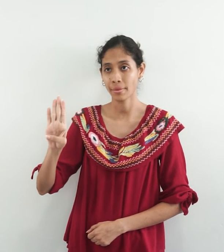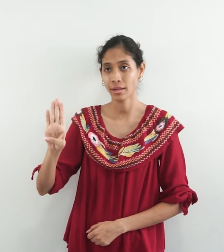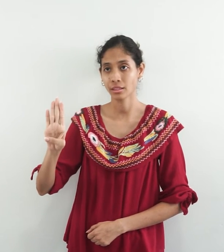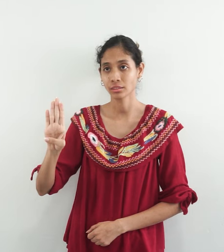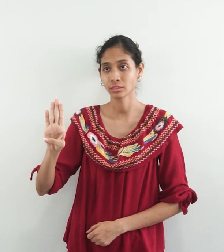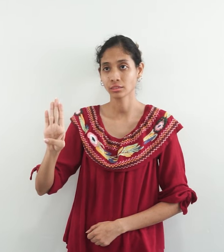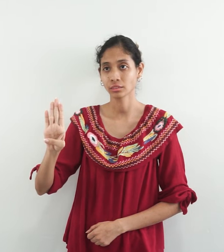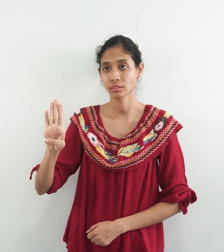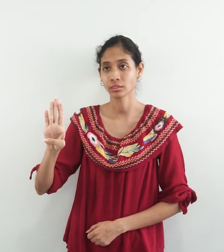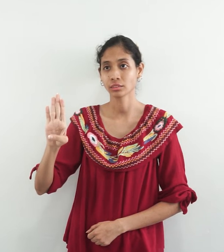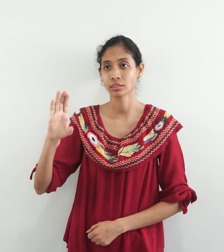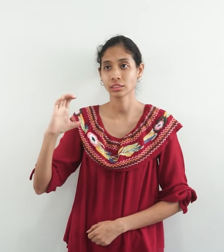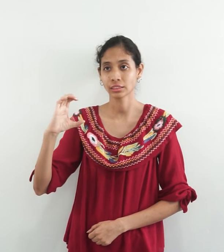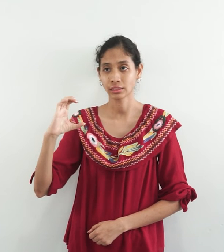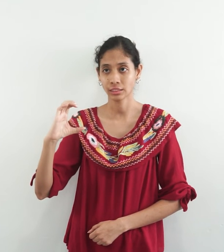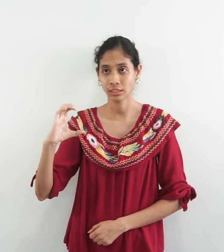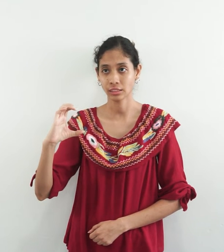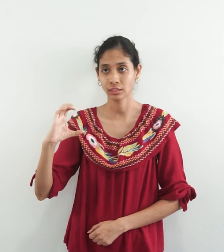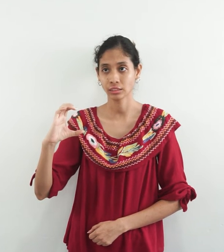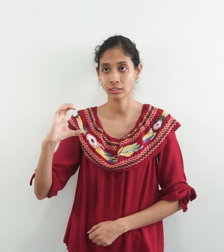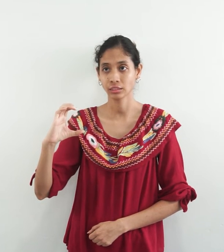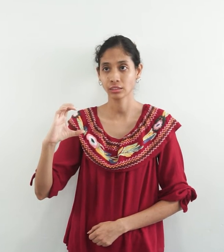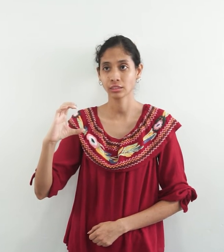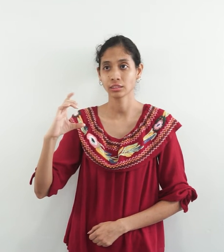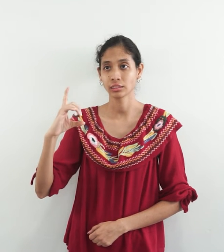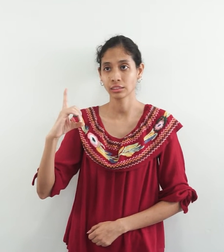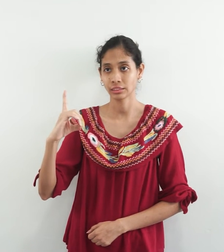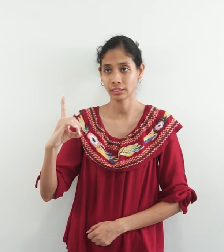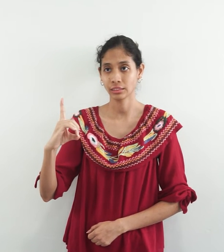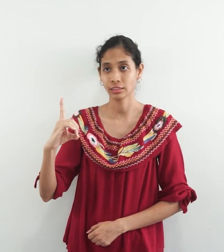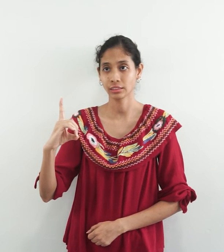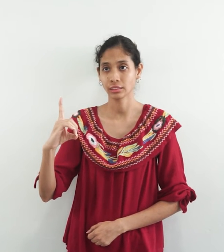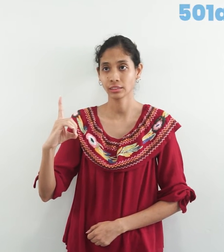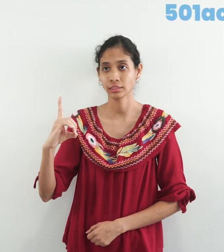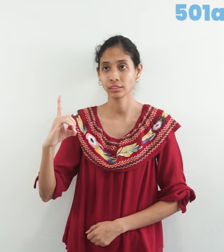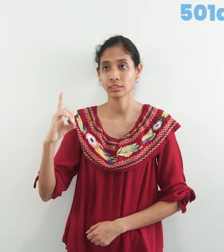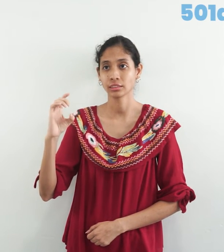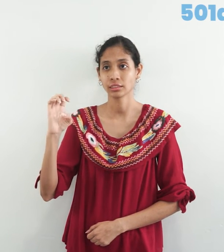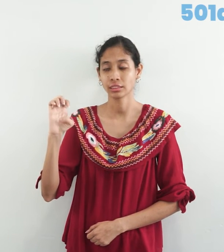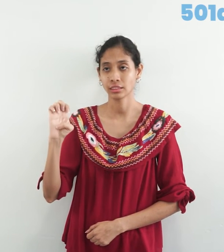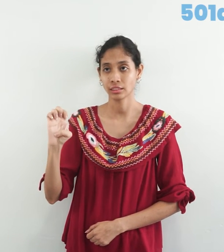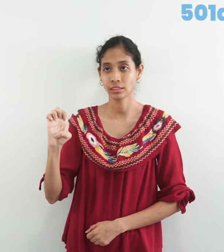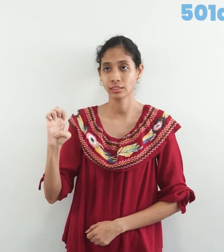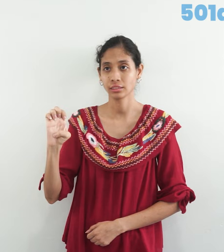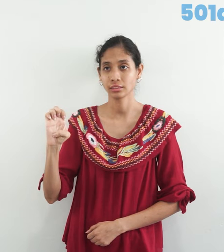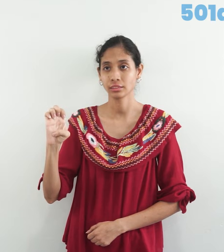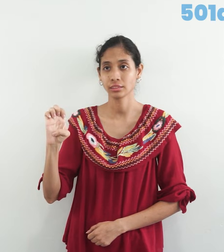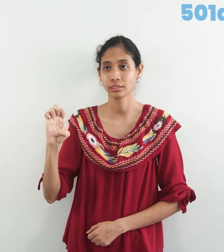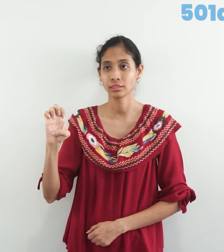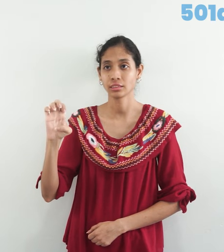C, D, E, F,